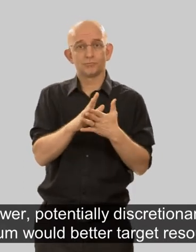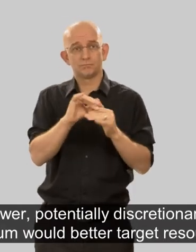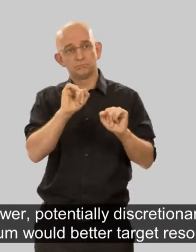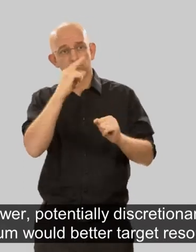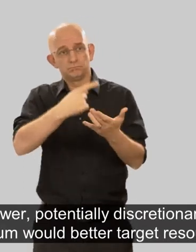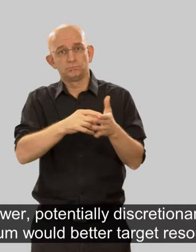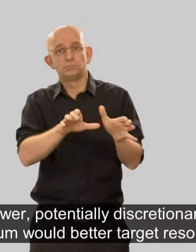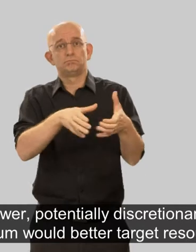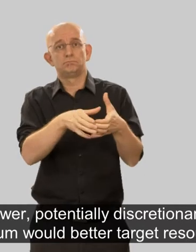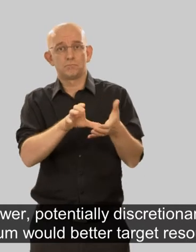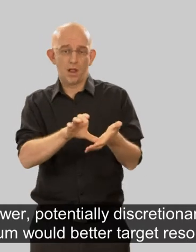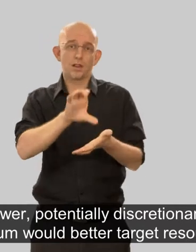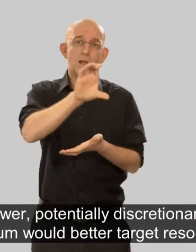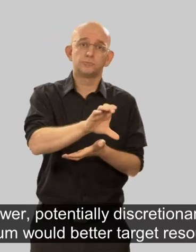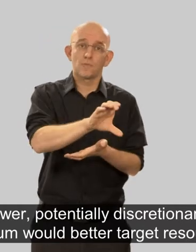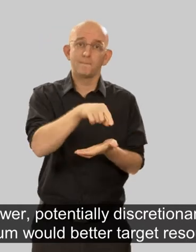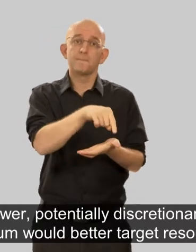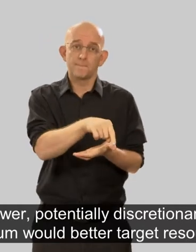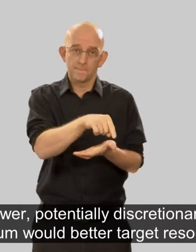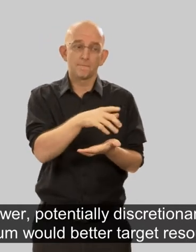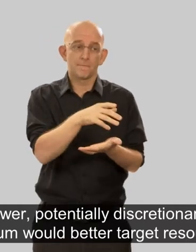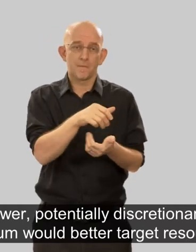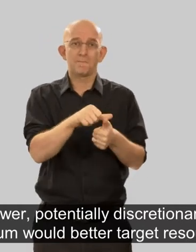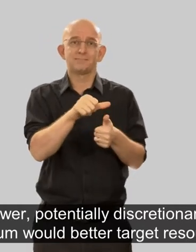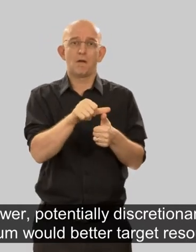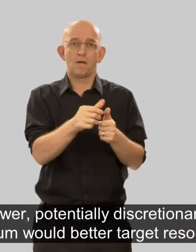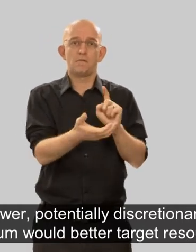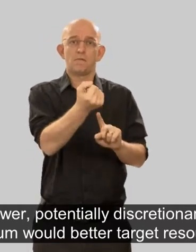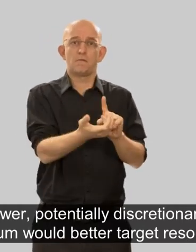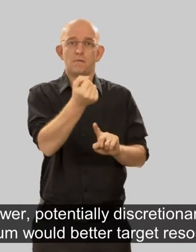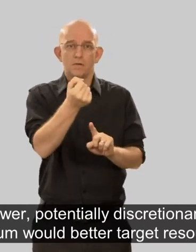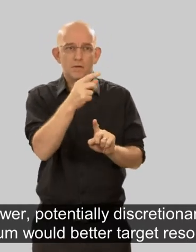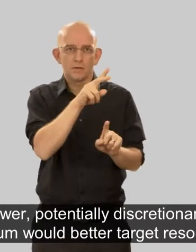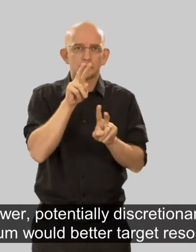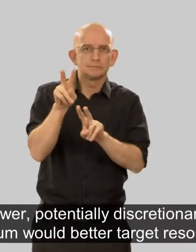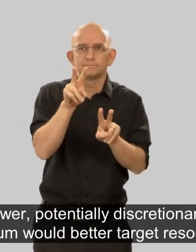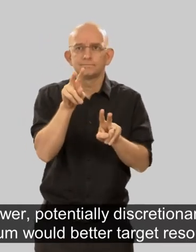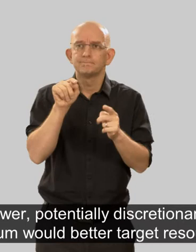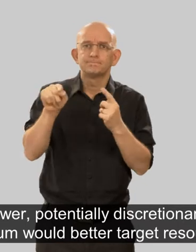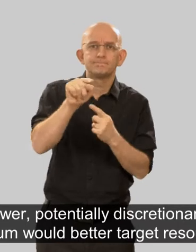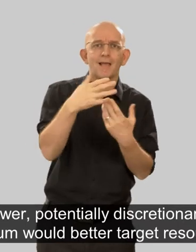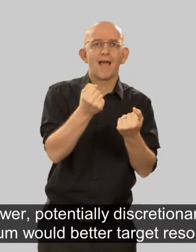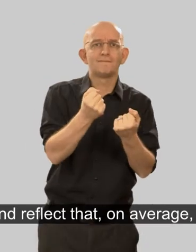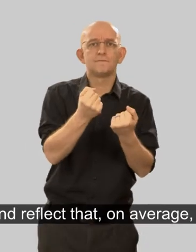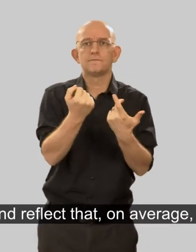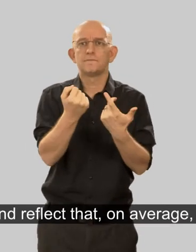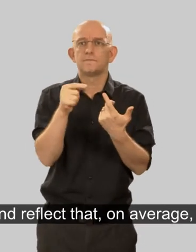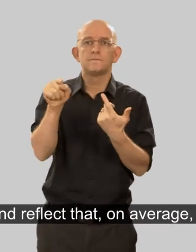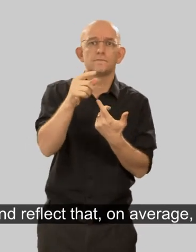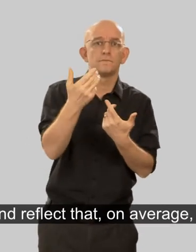A lower potentially discretionary lump sum would better target resources and